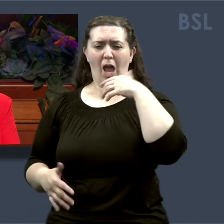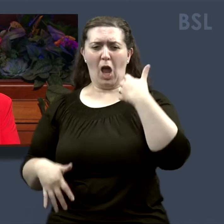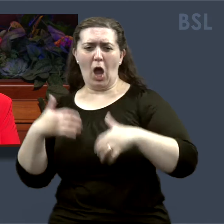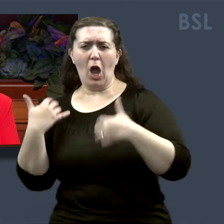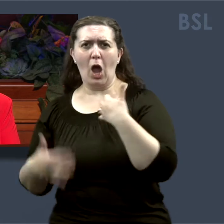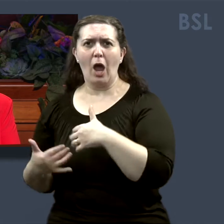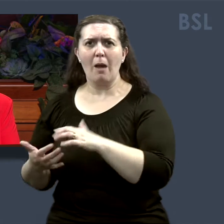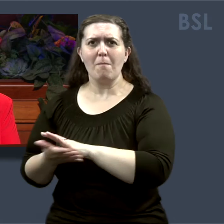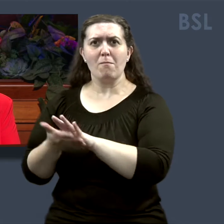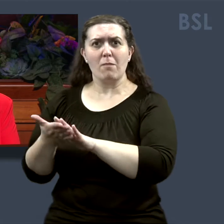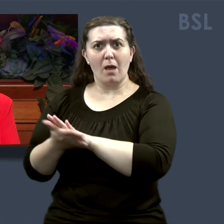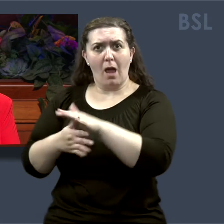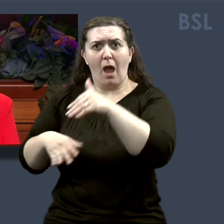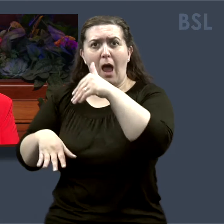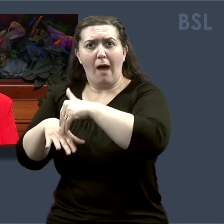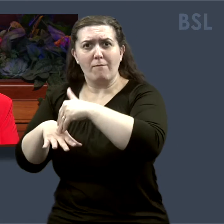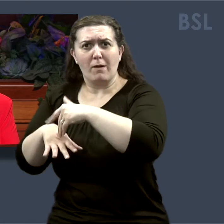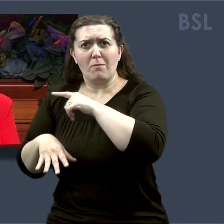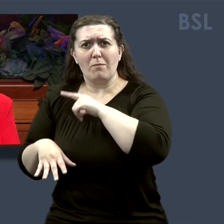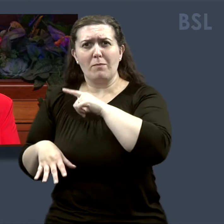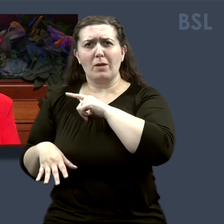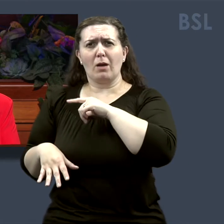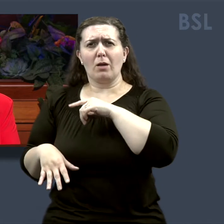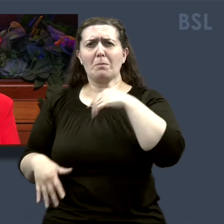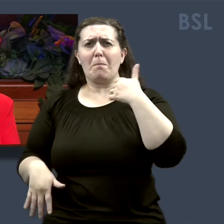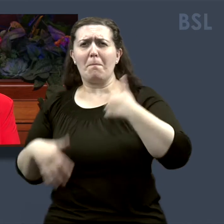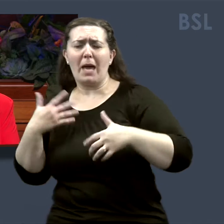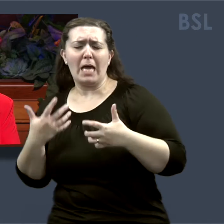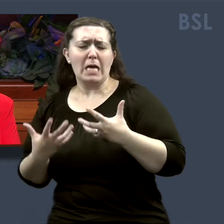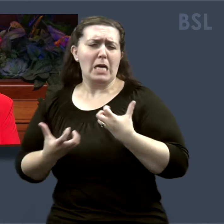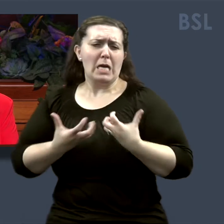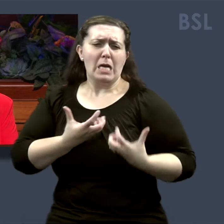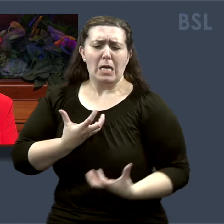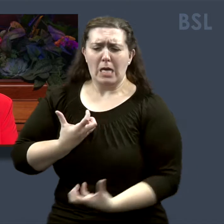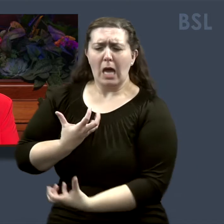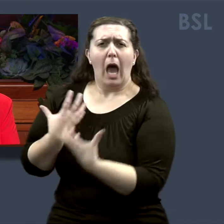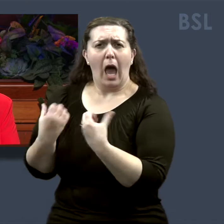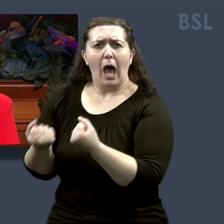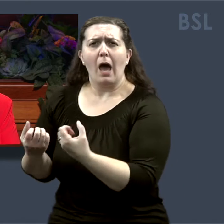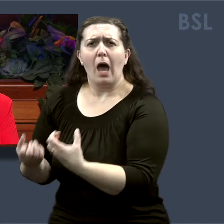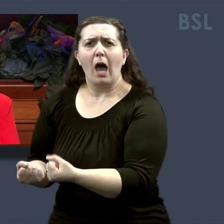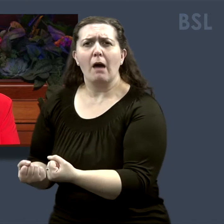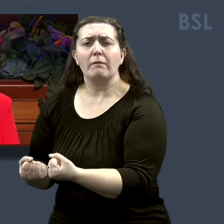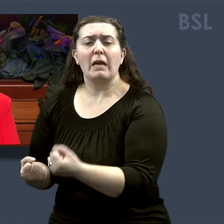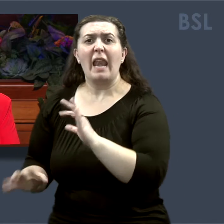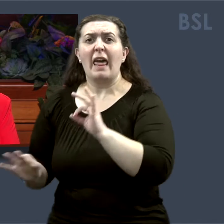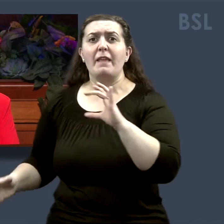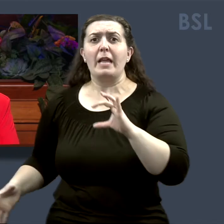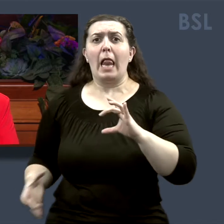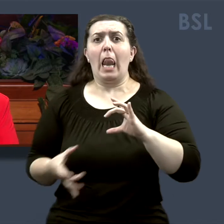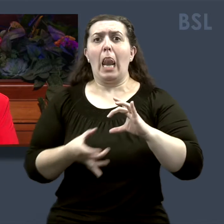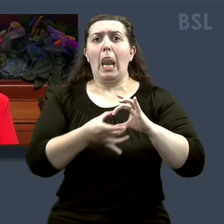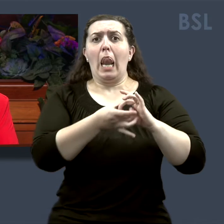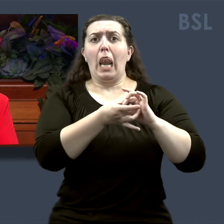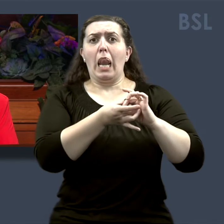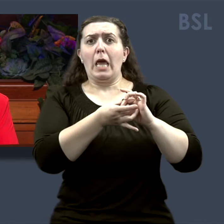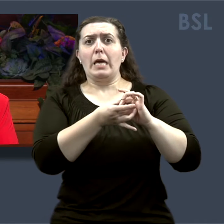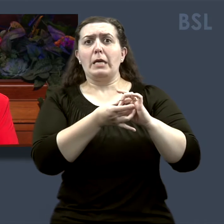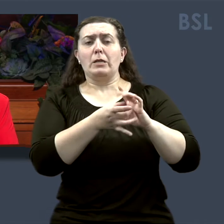behavior had been influenced by her pain, her suffering, and her wounds. It had nothing to do with a lack of